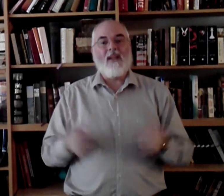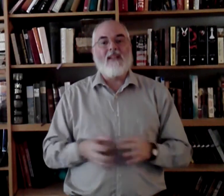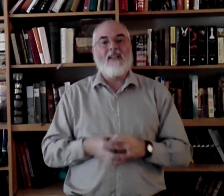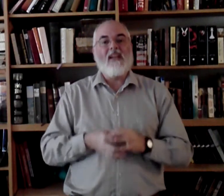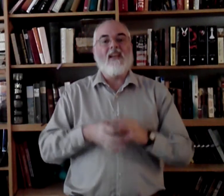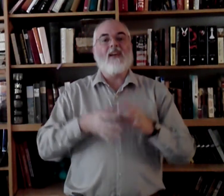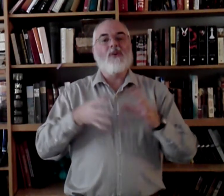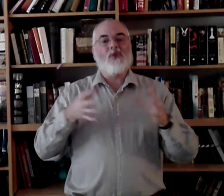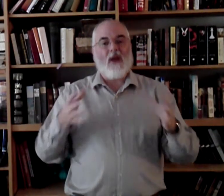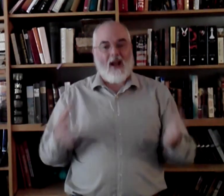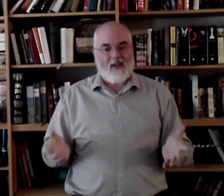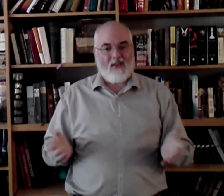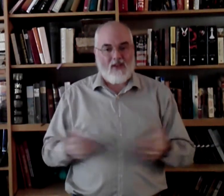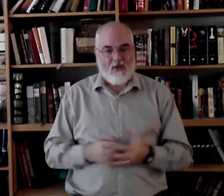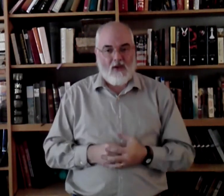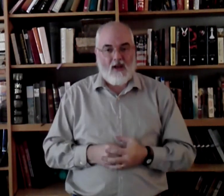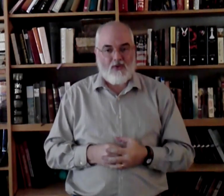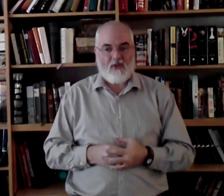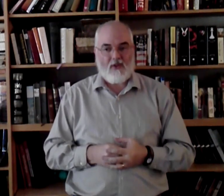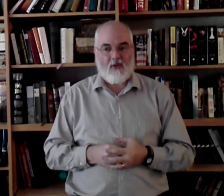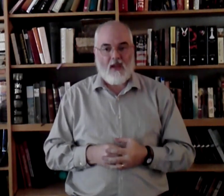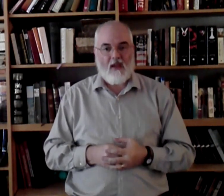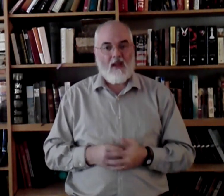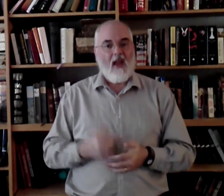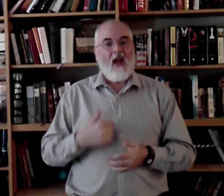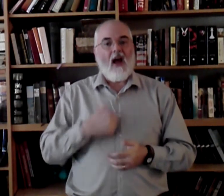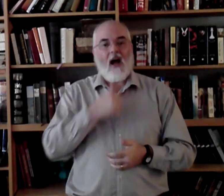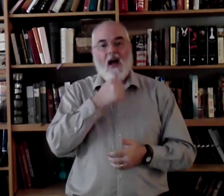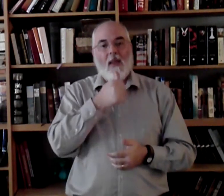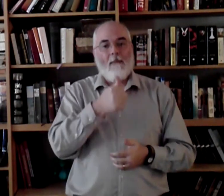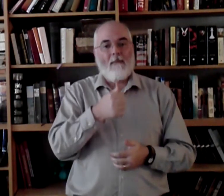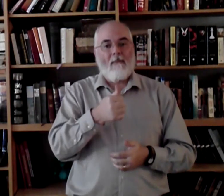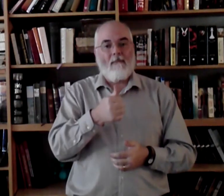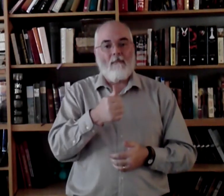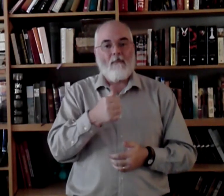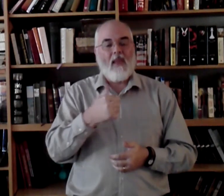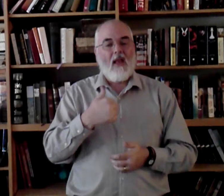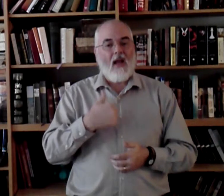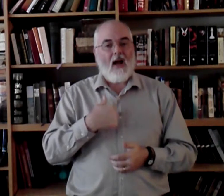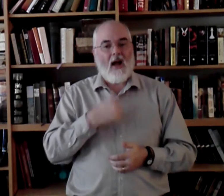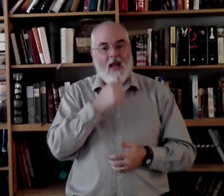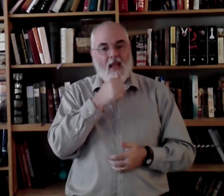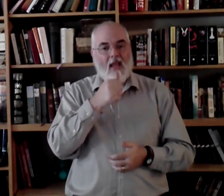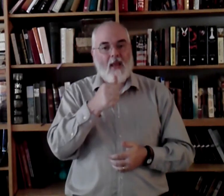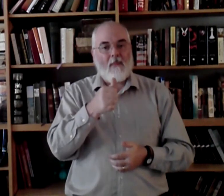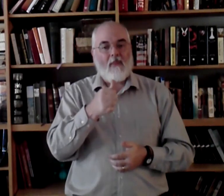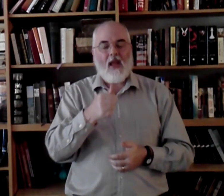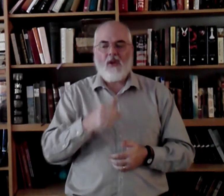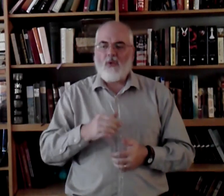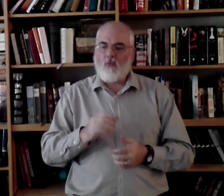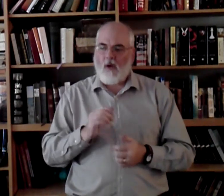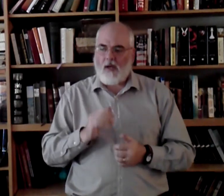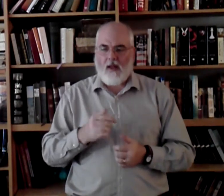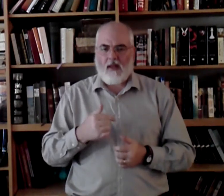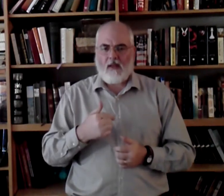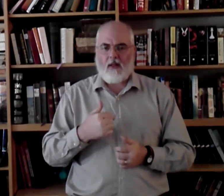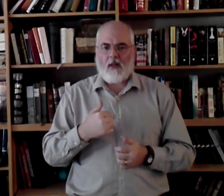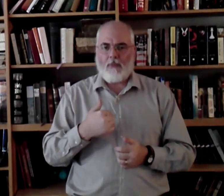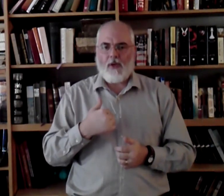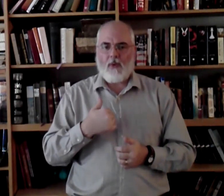decontract the contractions. Okay? I'm. I am. And you just weren't together there pretty quick.